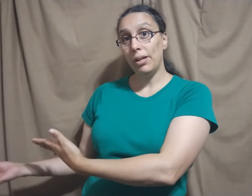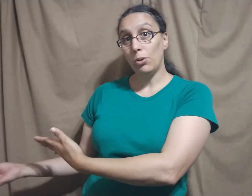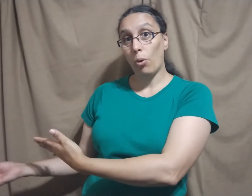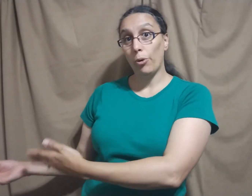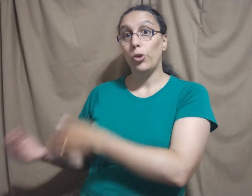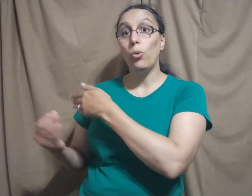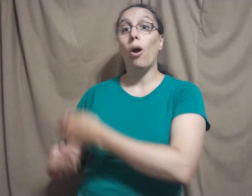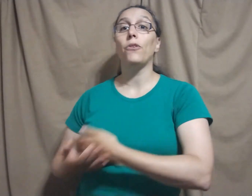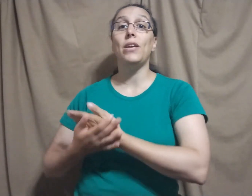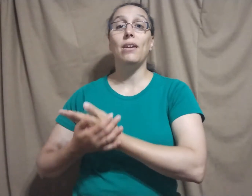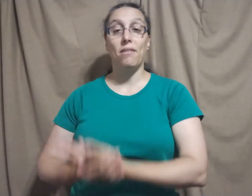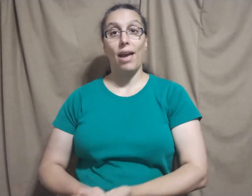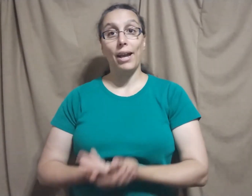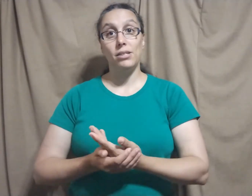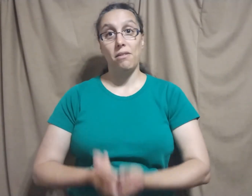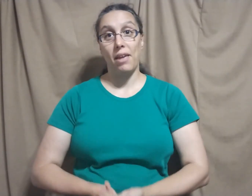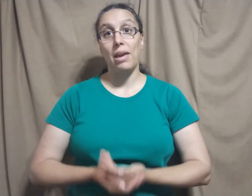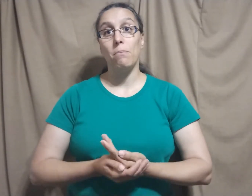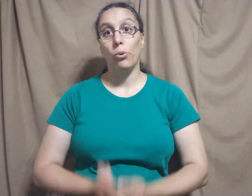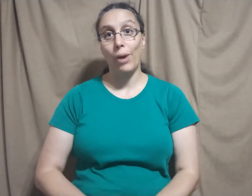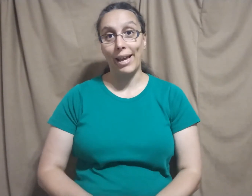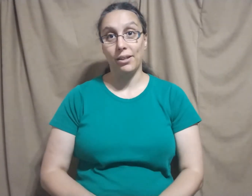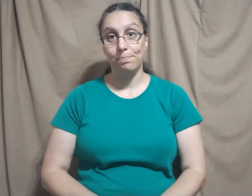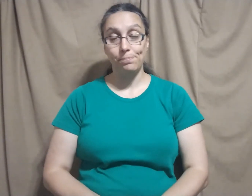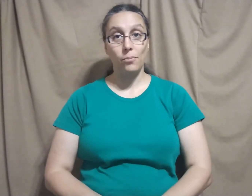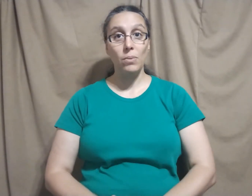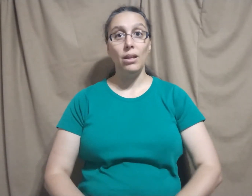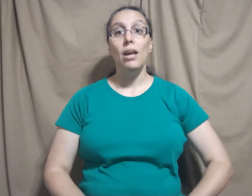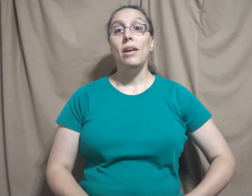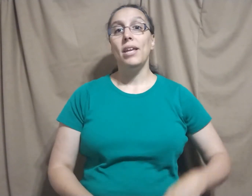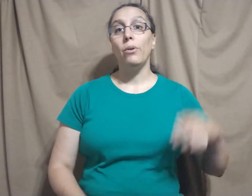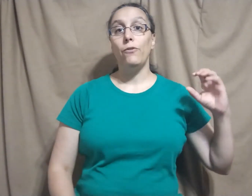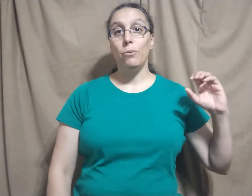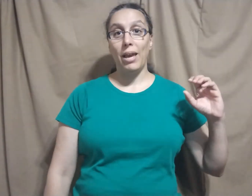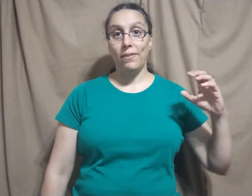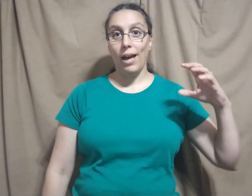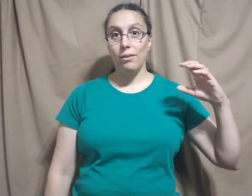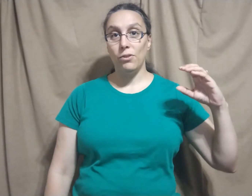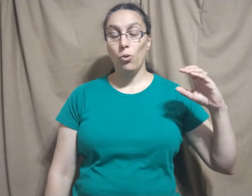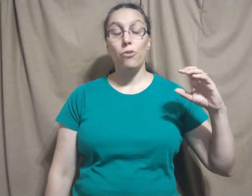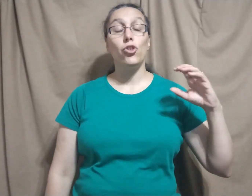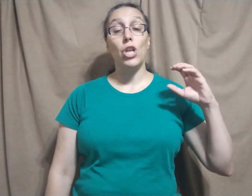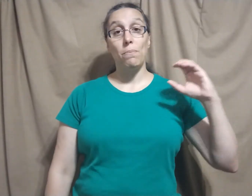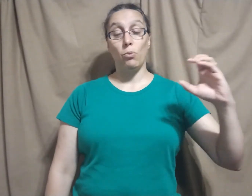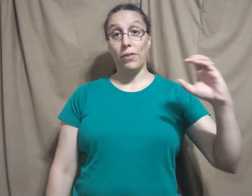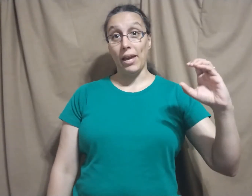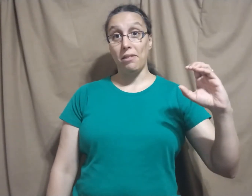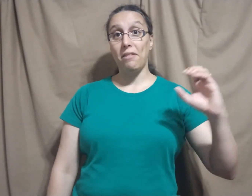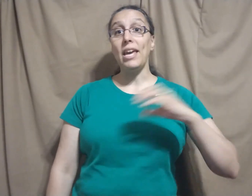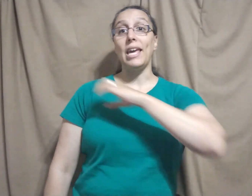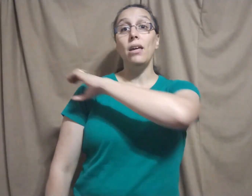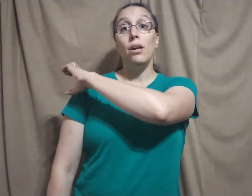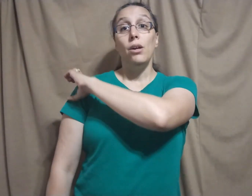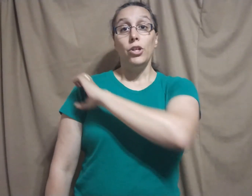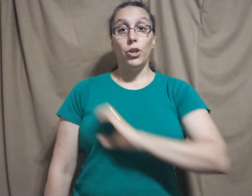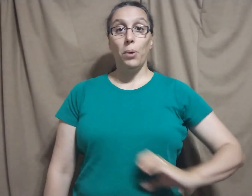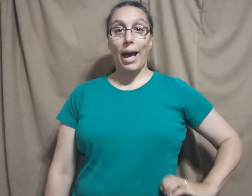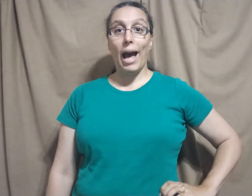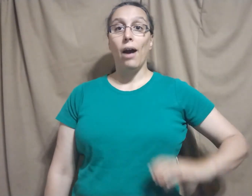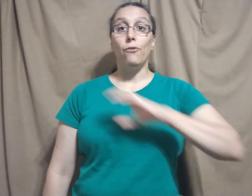in court who are the exact same rank. Now, if you make those shapes with a C, you have